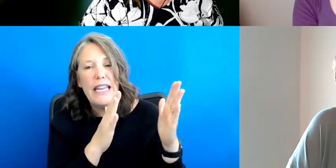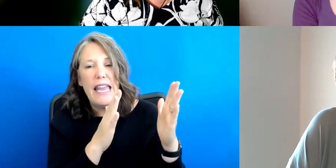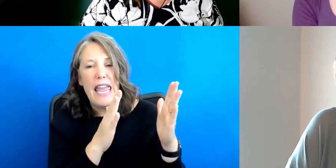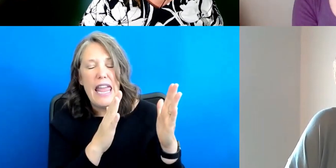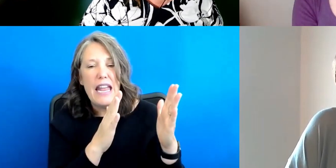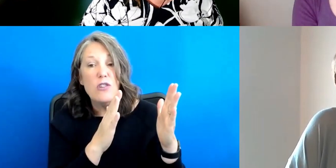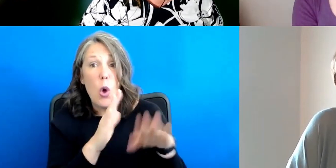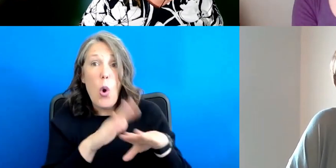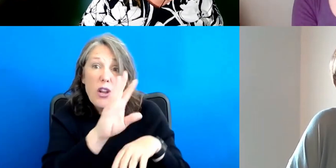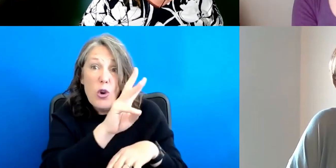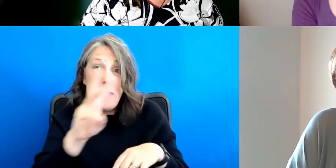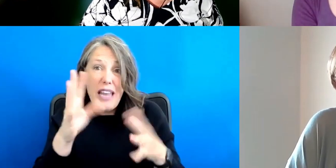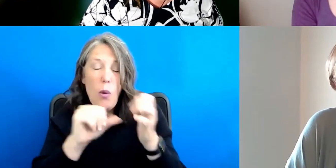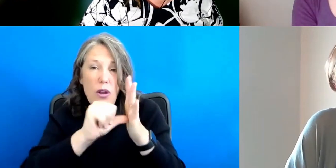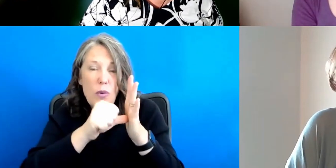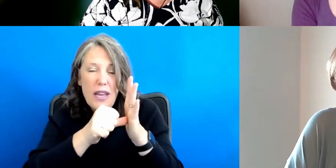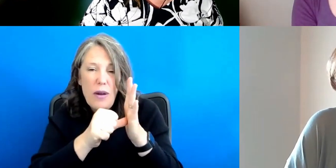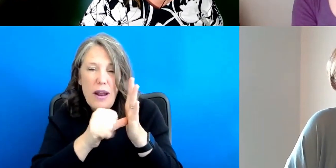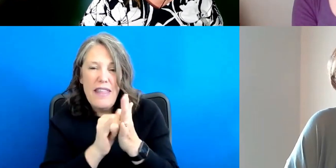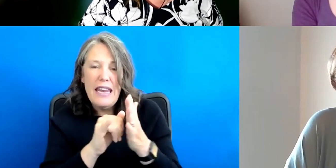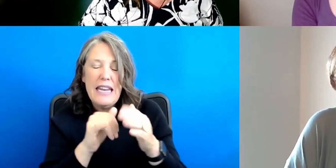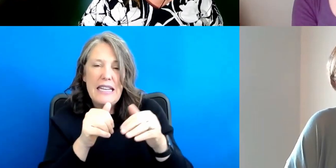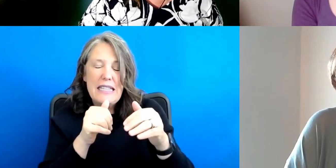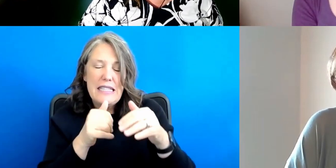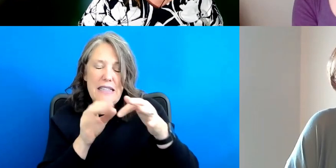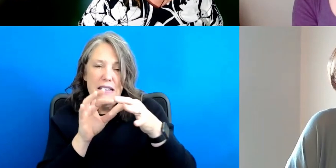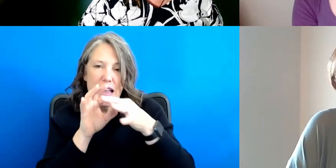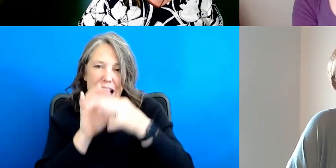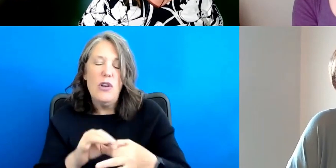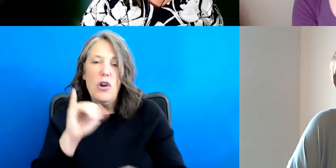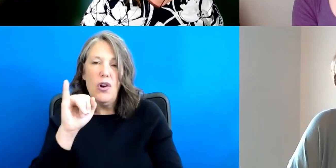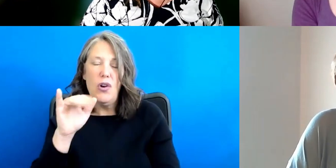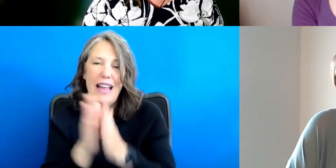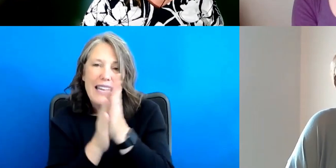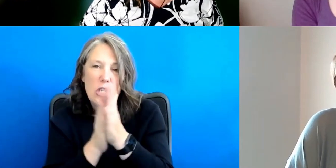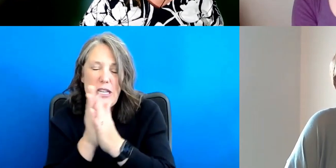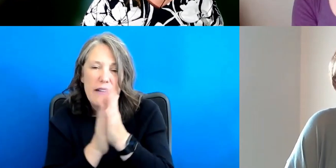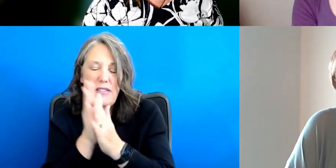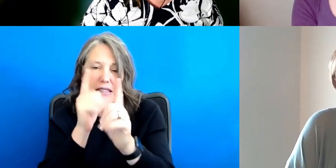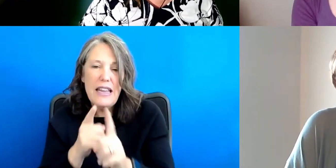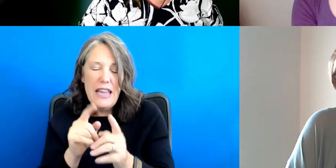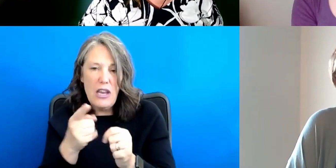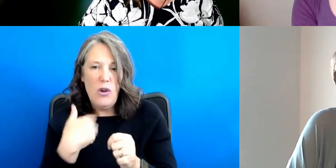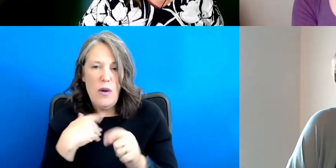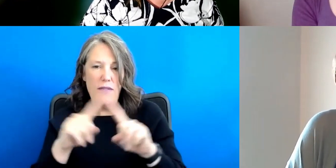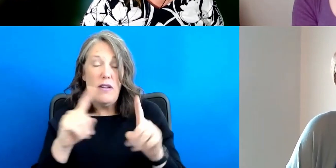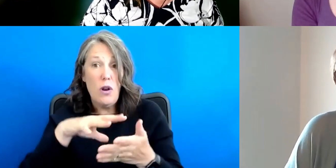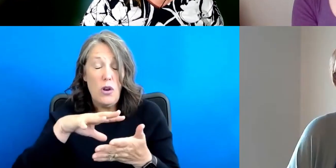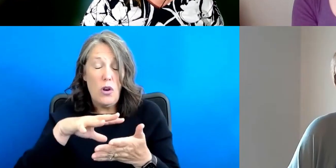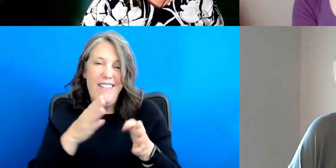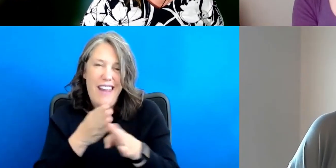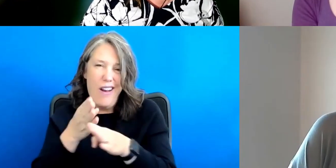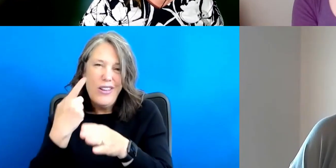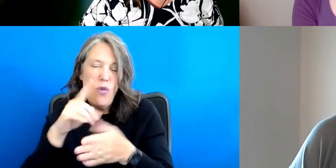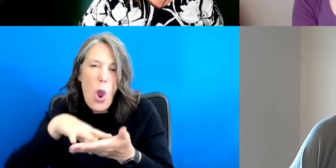I'm just going to reiterate that it is under the initiatives and you have different areas of learning how to be advocates